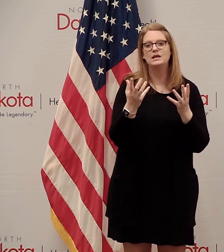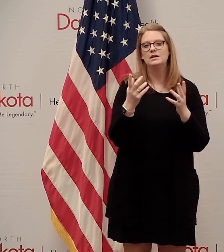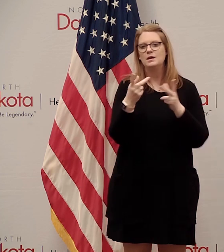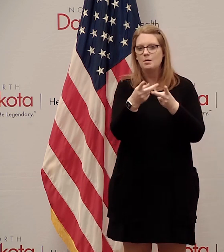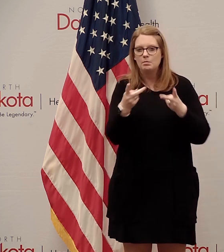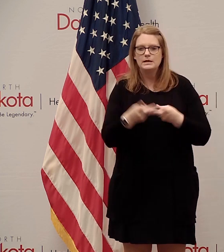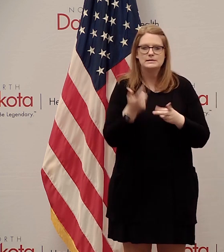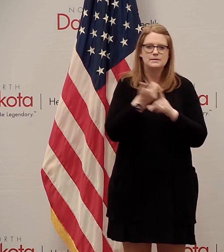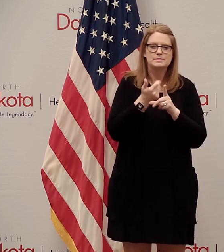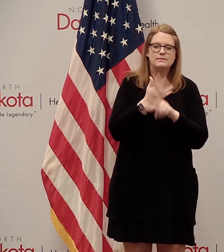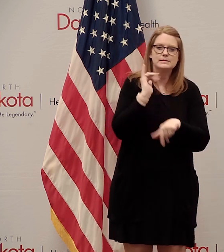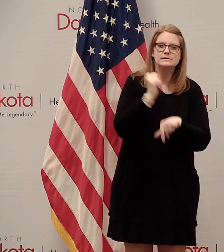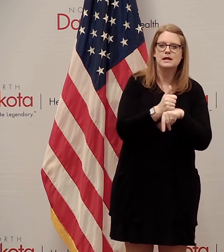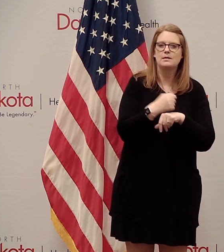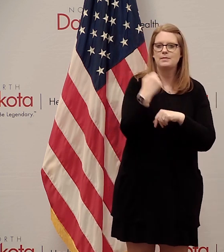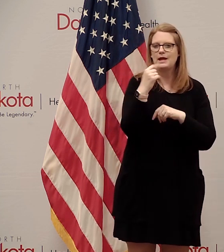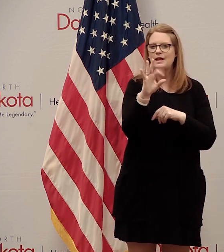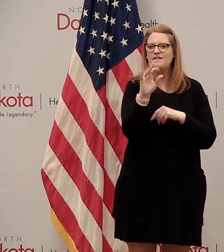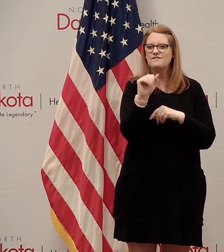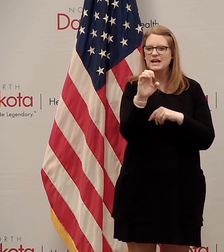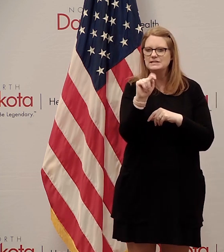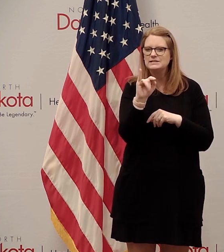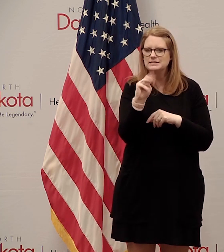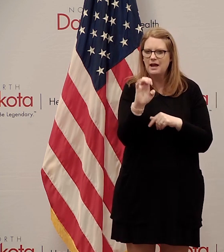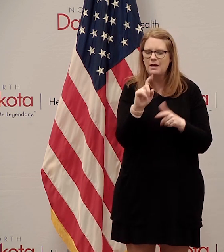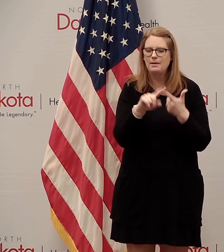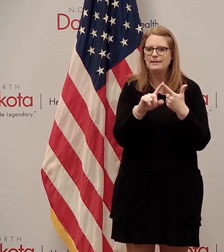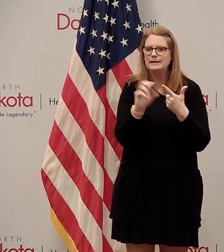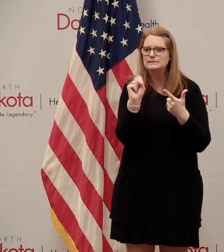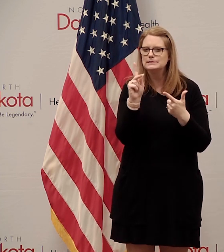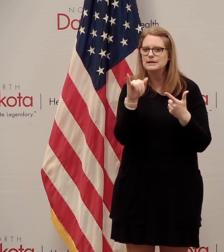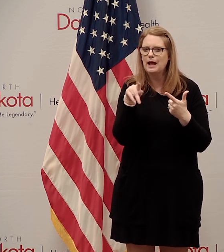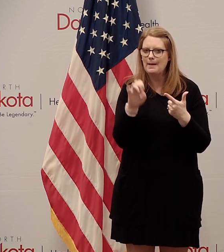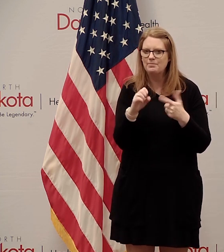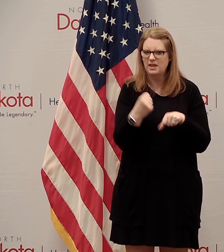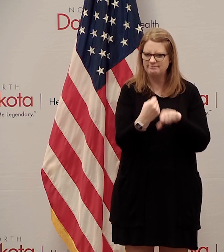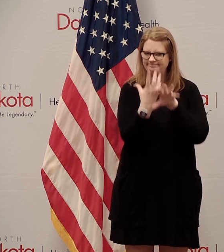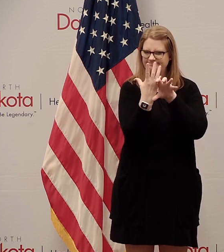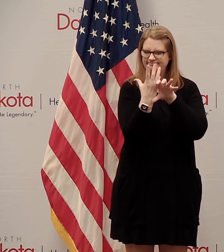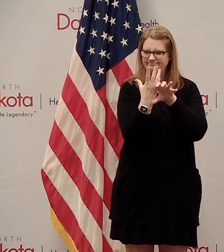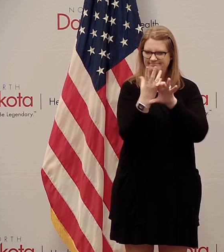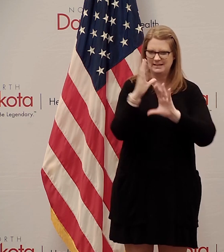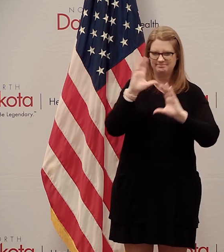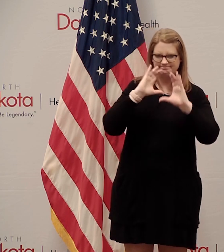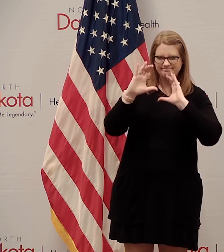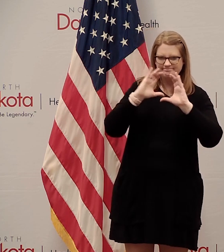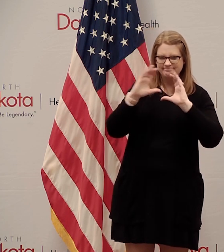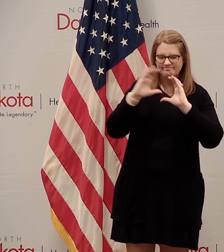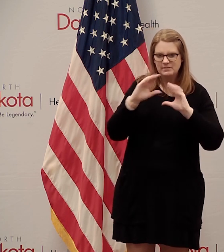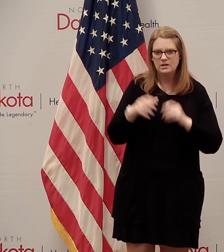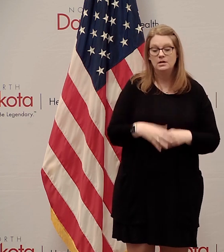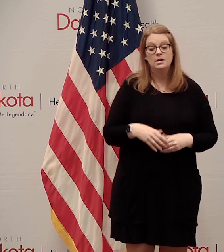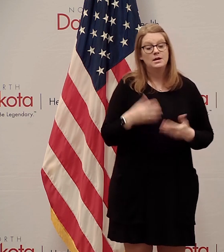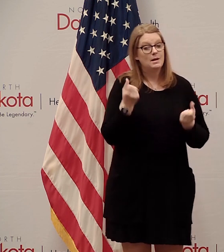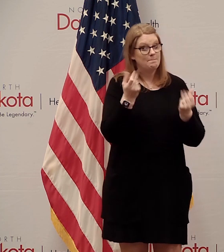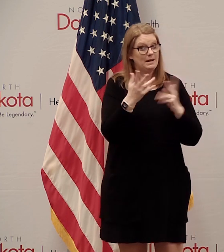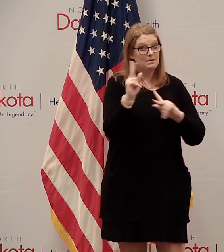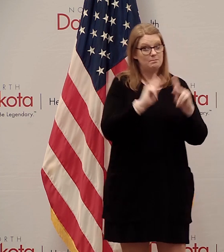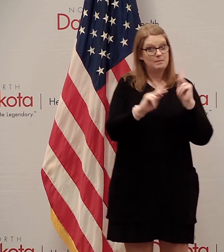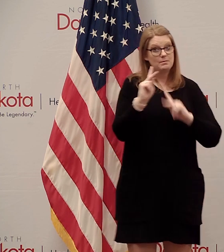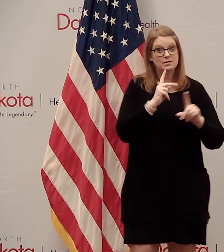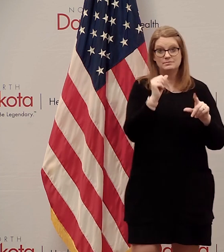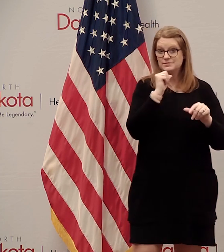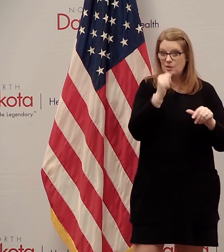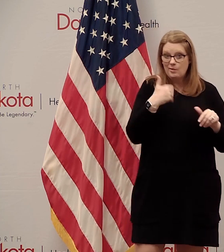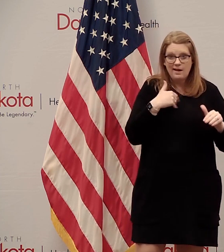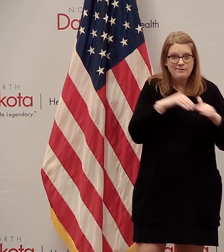Skype, and want to make sure that everybody has that. For those out there that don't have access to FaceTime or Skype with their